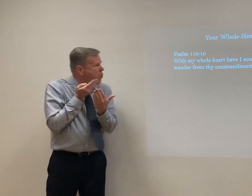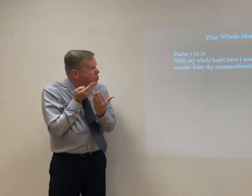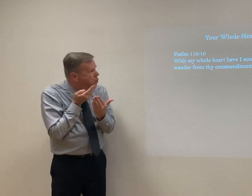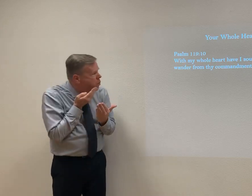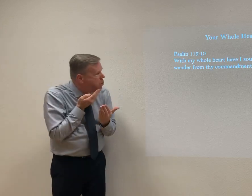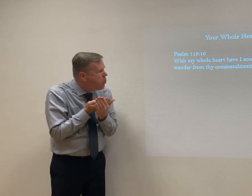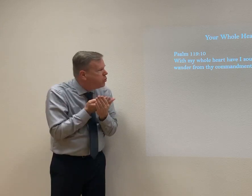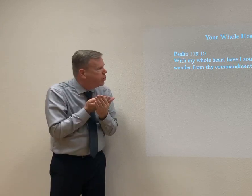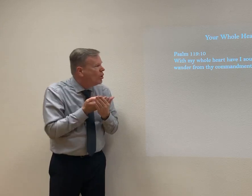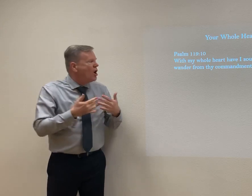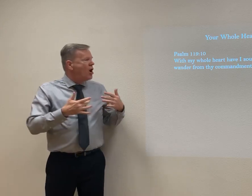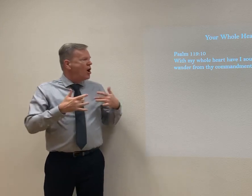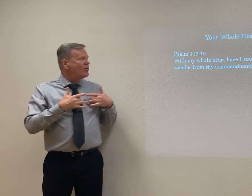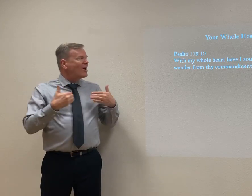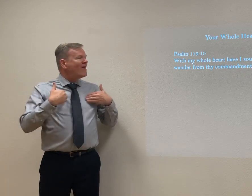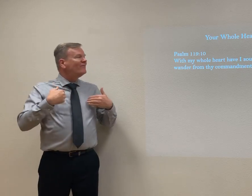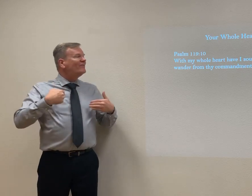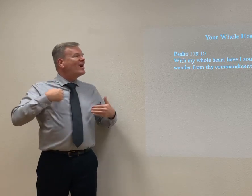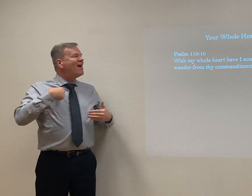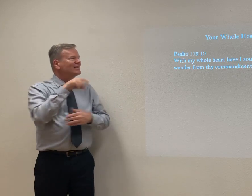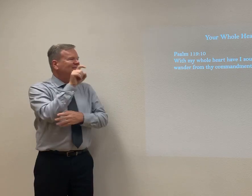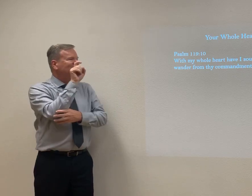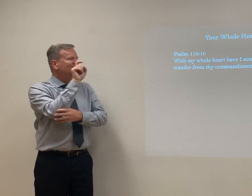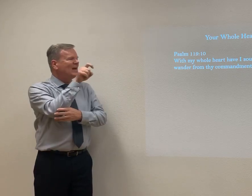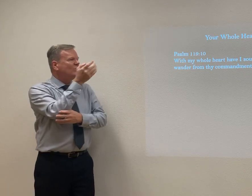With my whole heart. Have I sought thee.